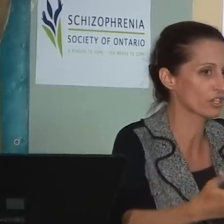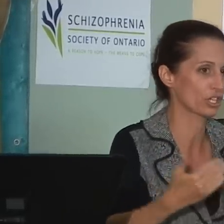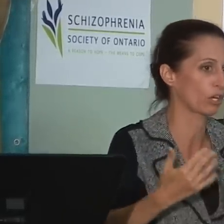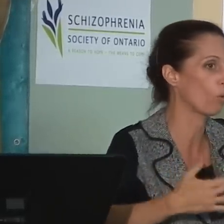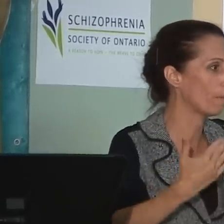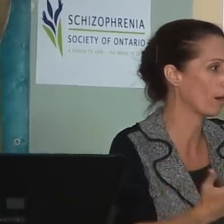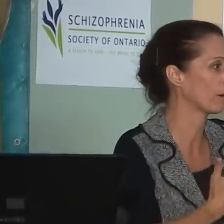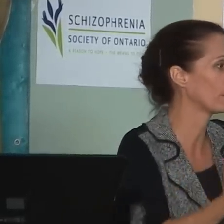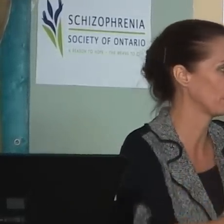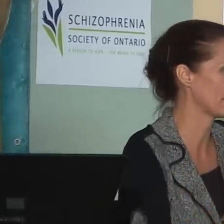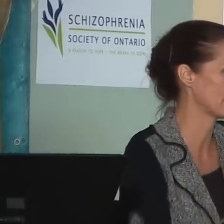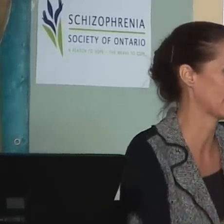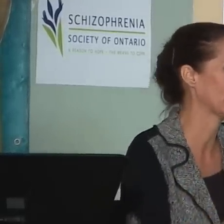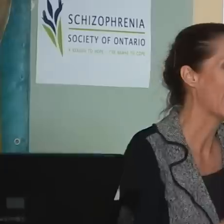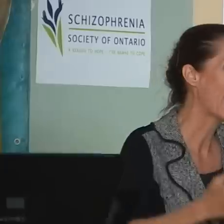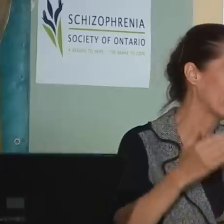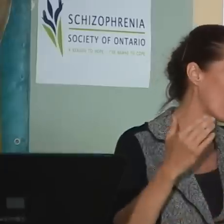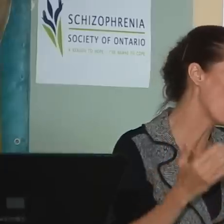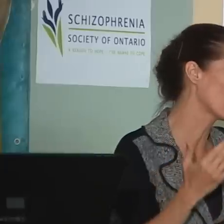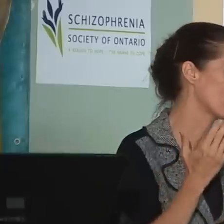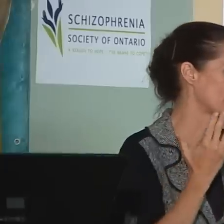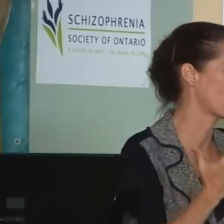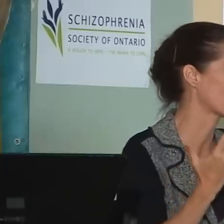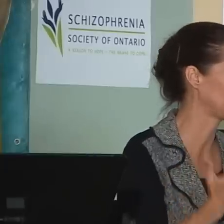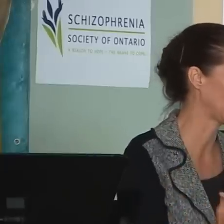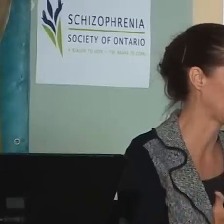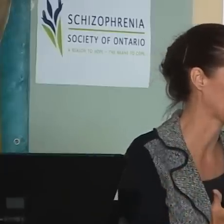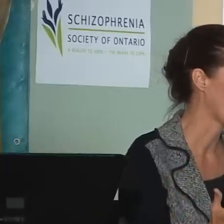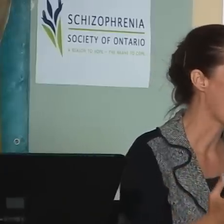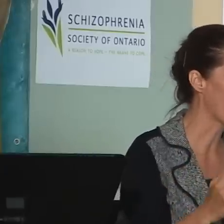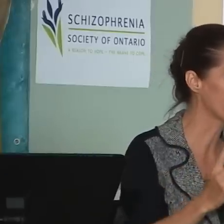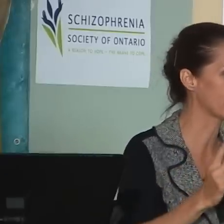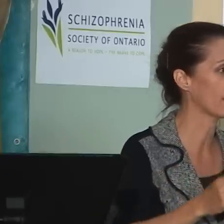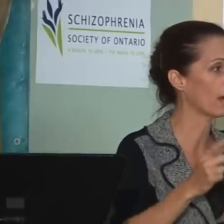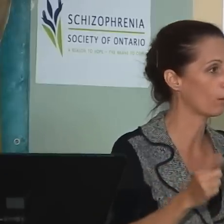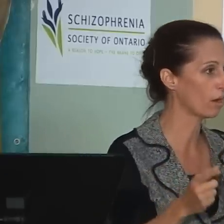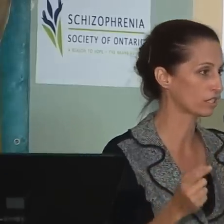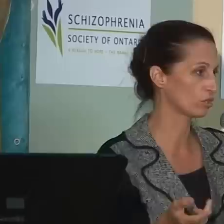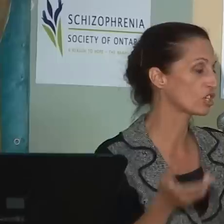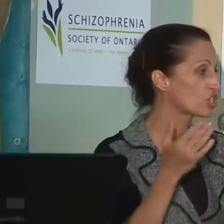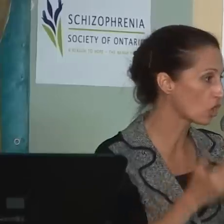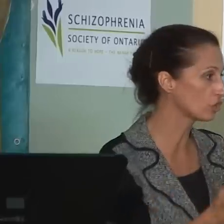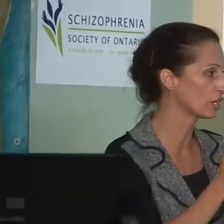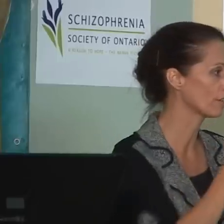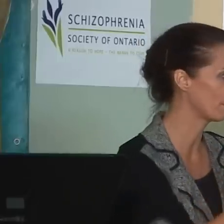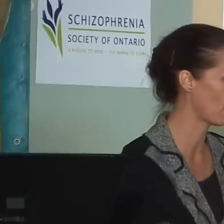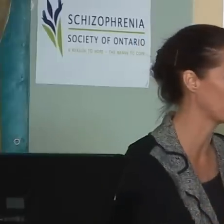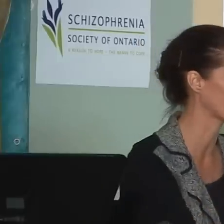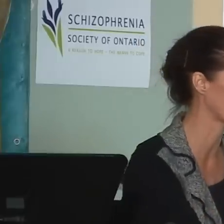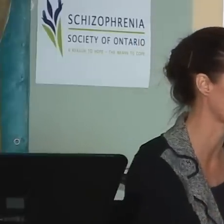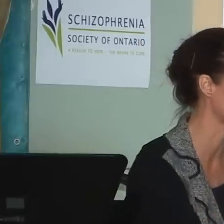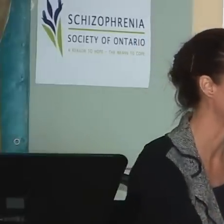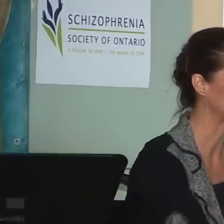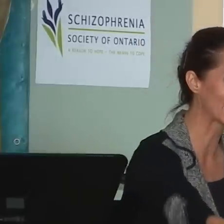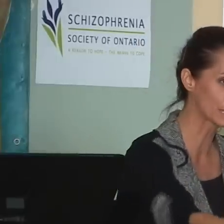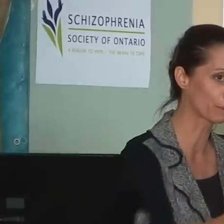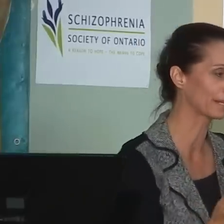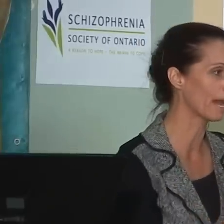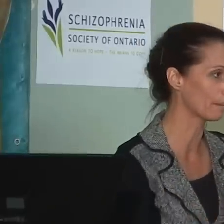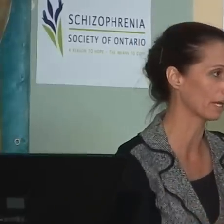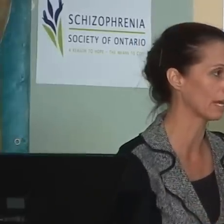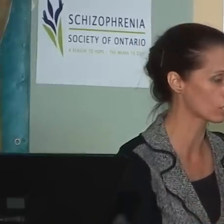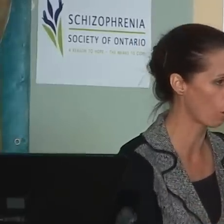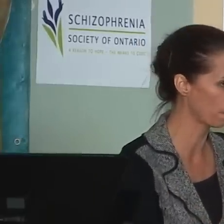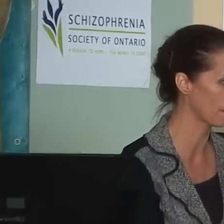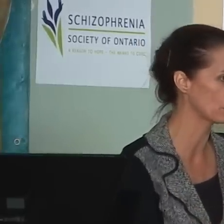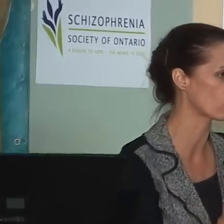how do you actually go about implementing that? And it all comes down to planning. I've said, want to consult the public first. Let's